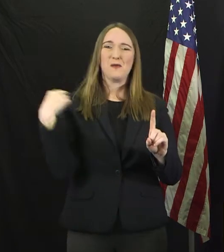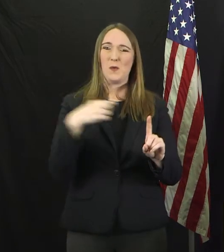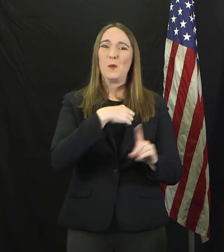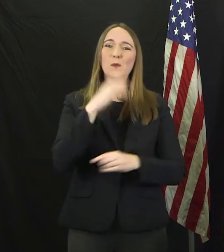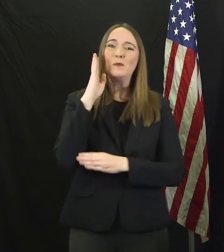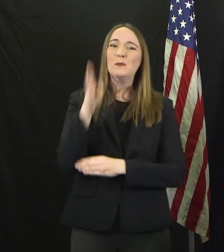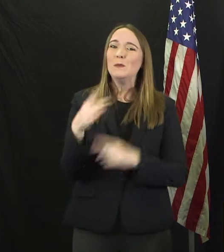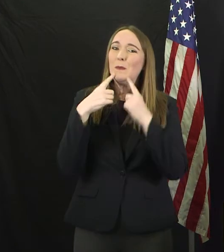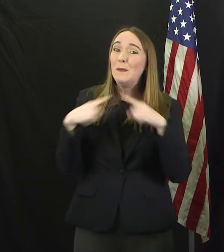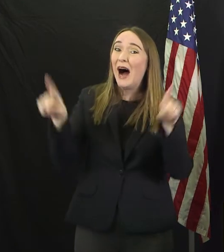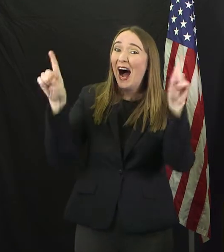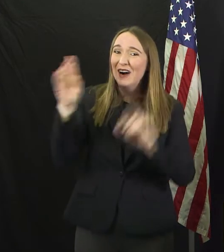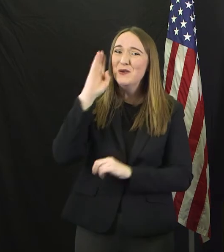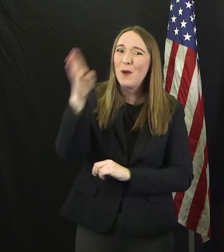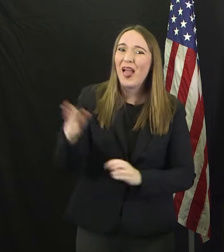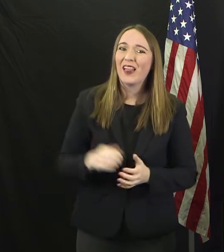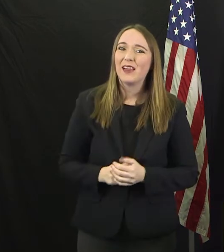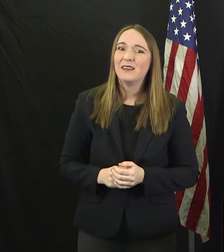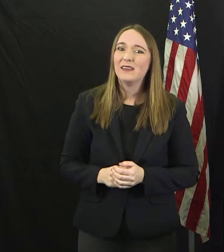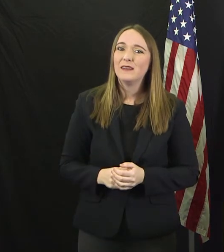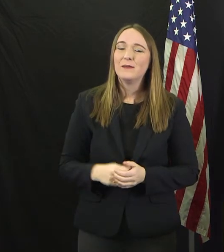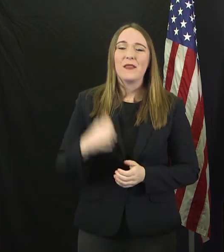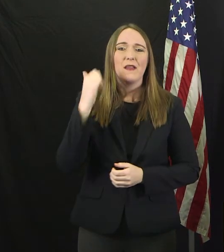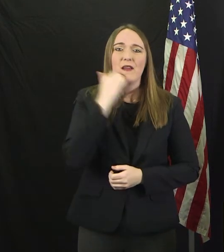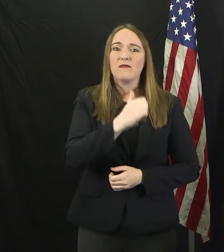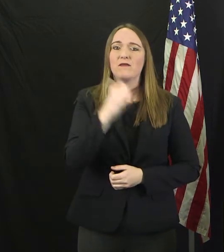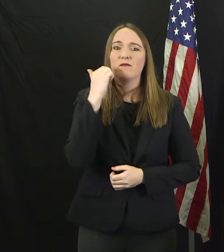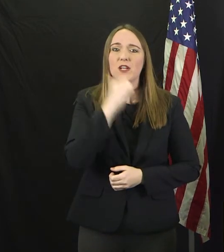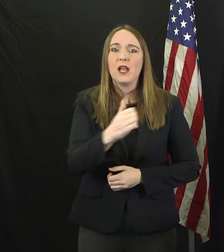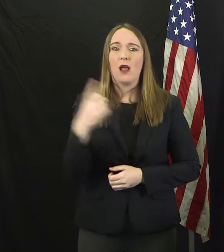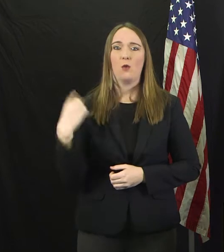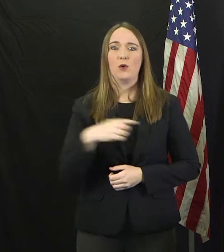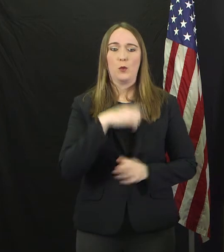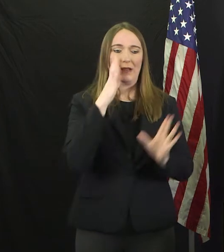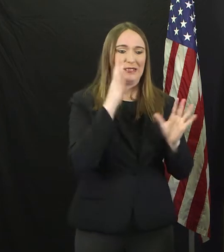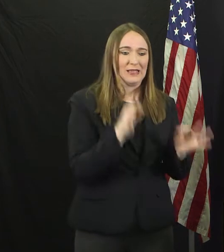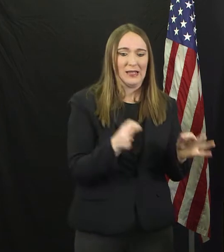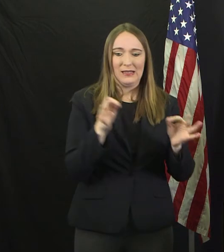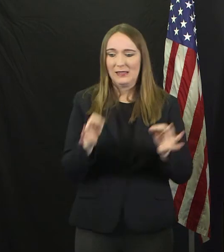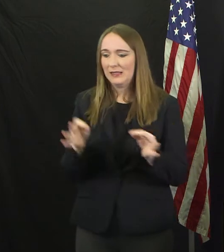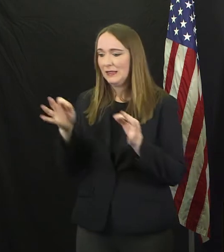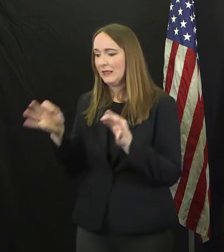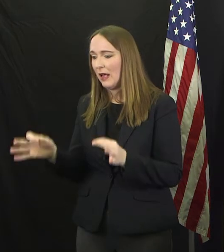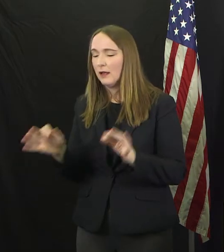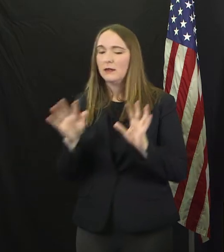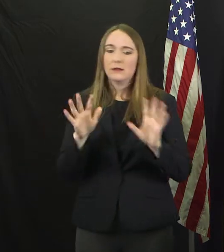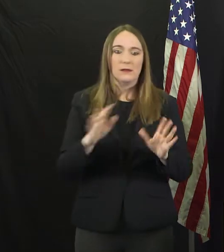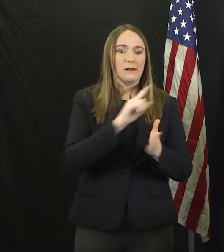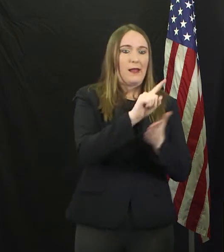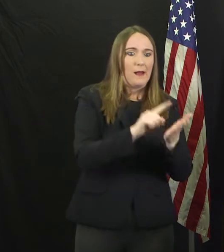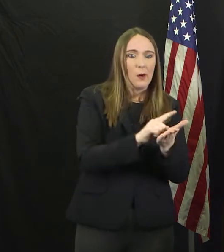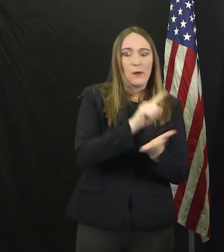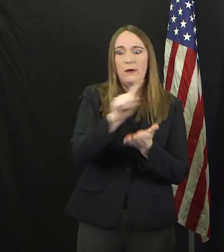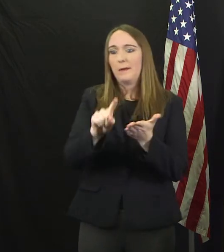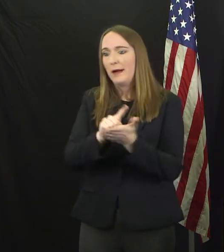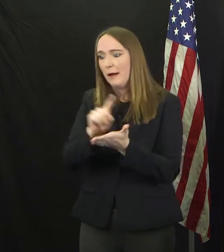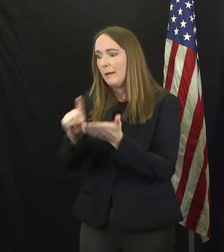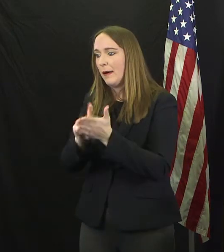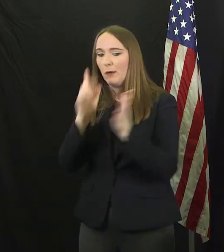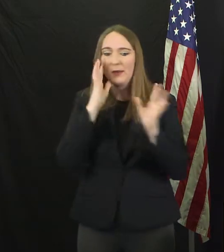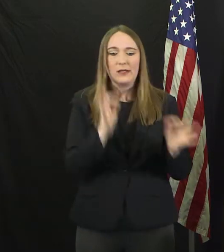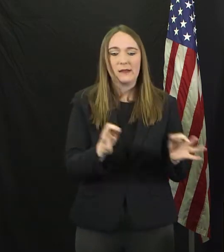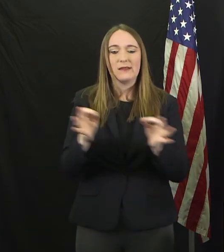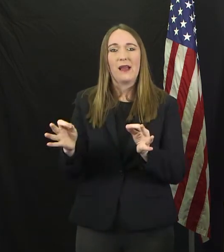decision that we monitor day by day, hour by hour. You are, as I said earlier, providing great